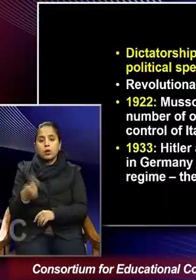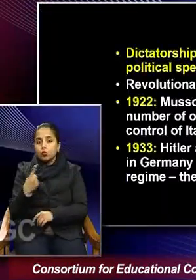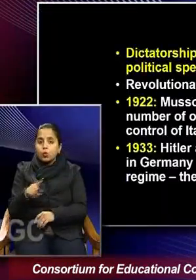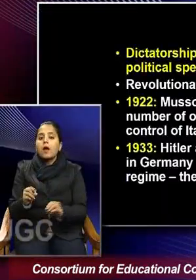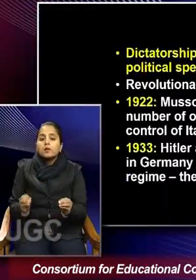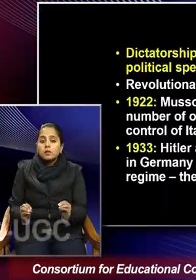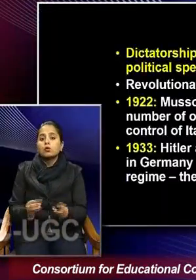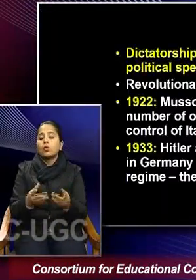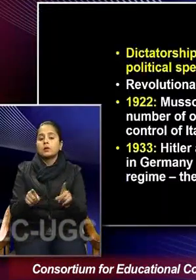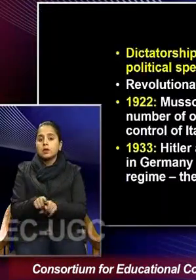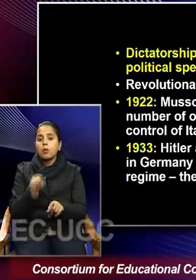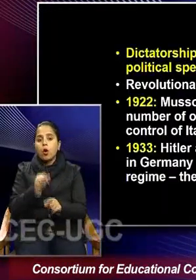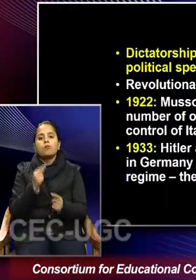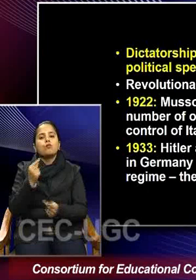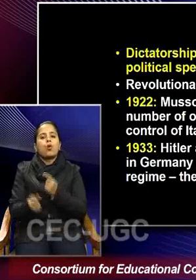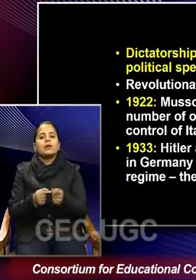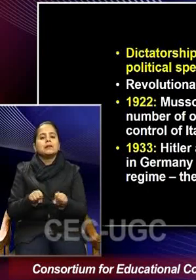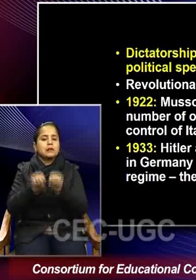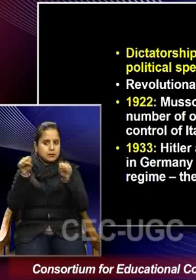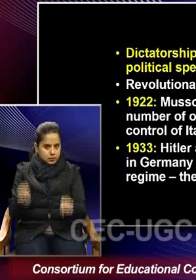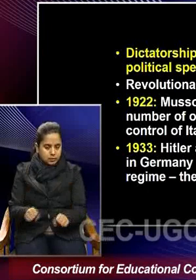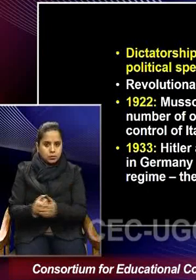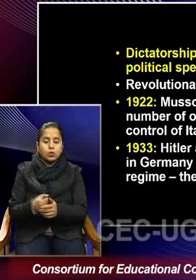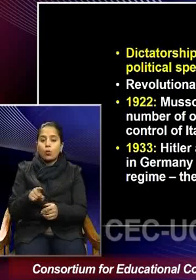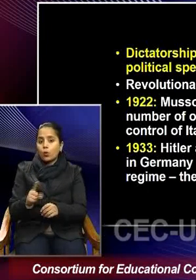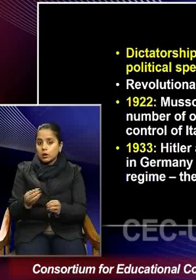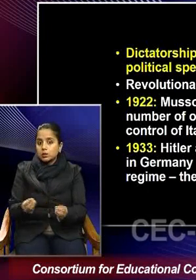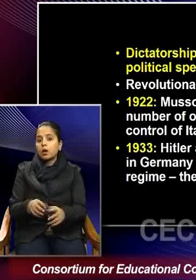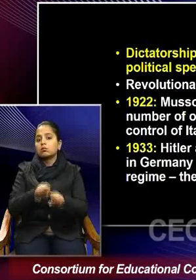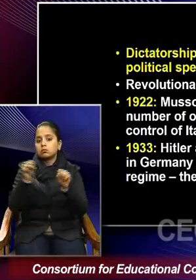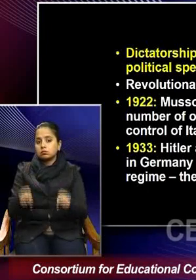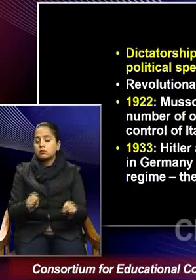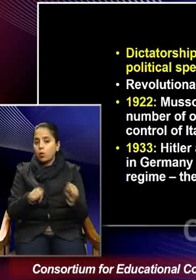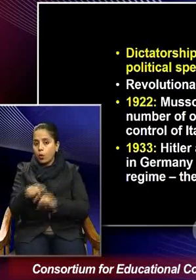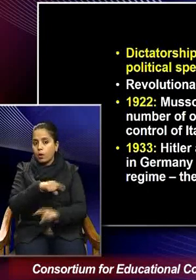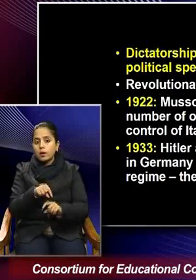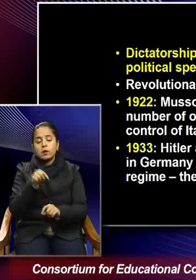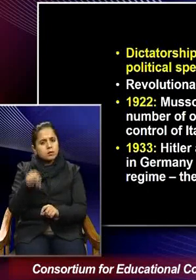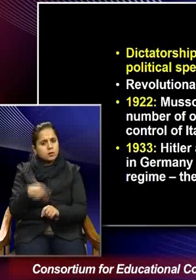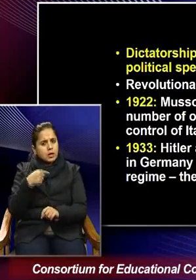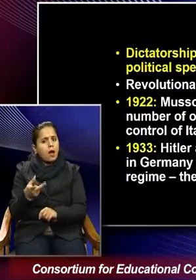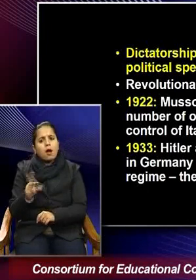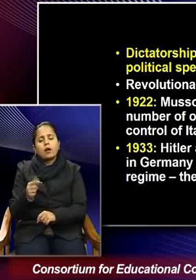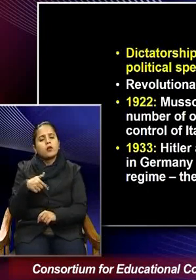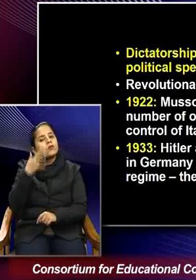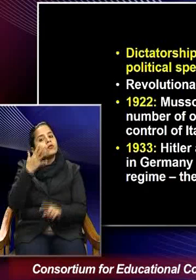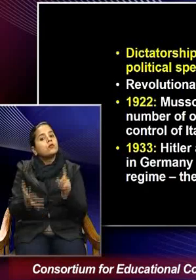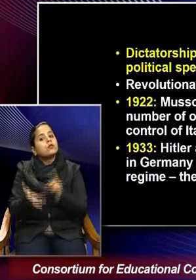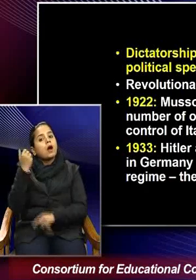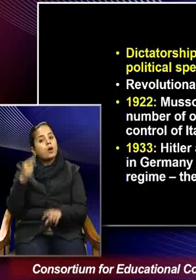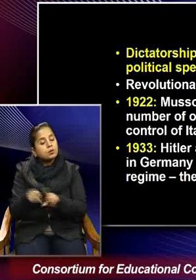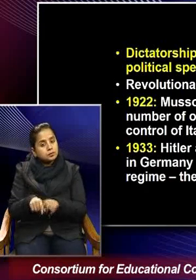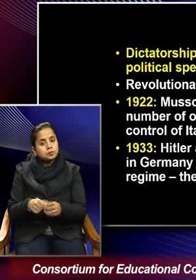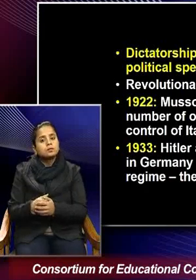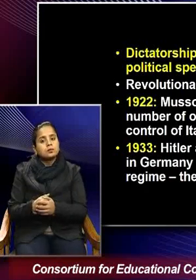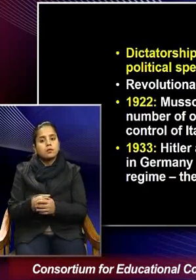uh, of the political system, from the right wing of the political spectrum. And here, uh, again, we find it in, uh,